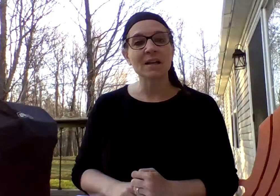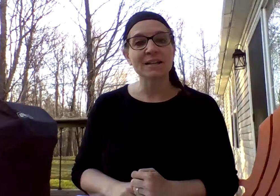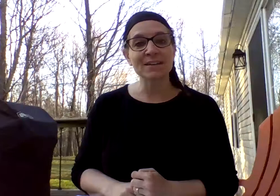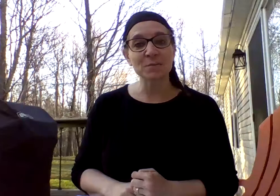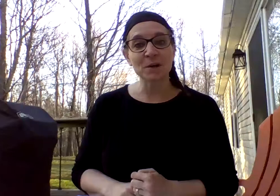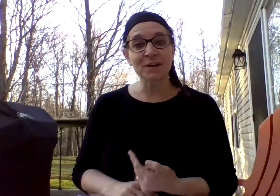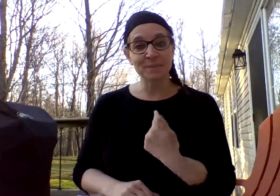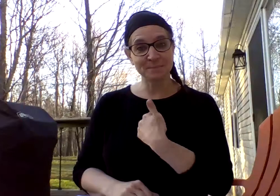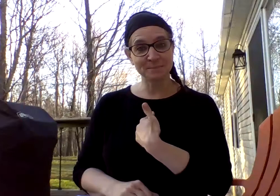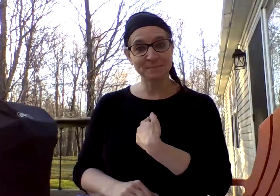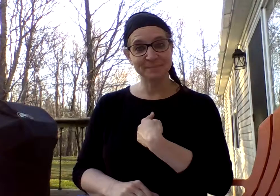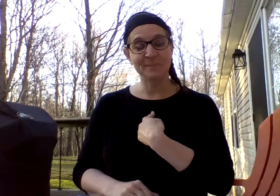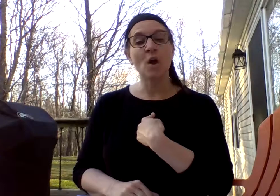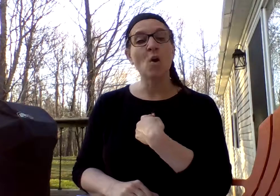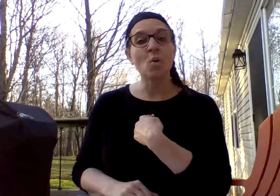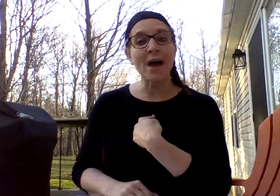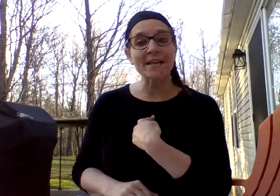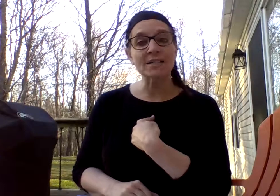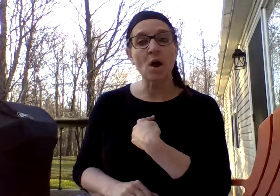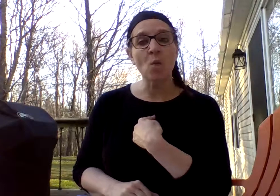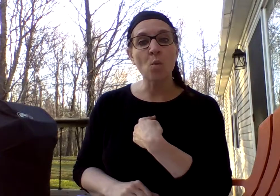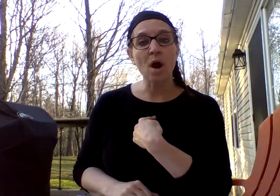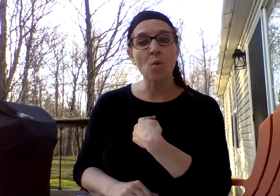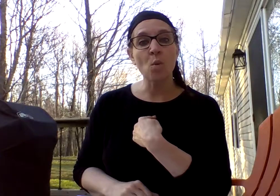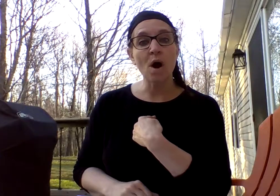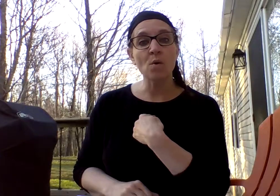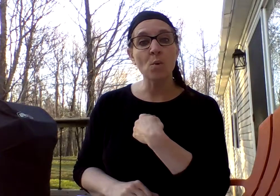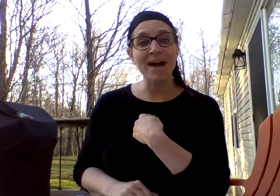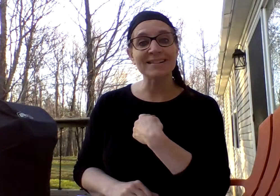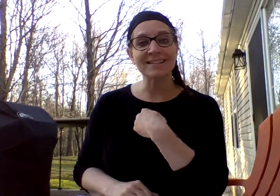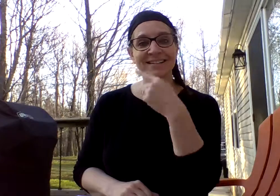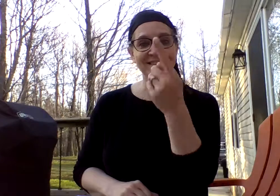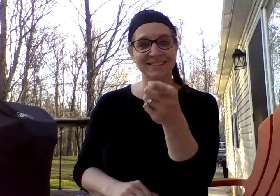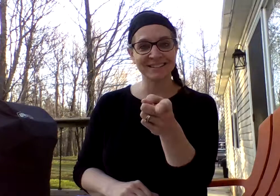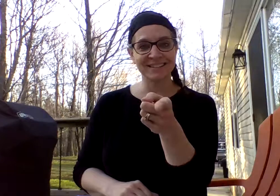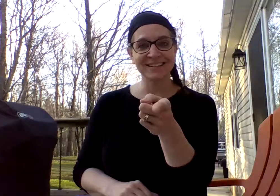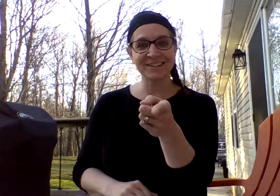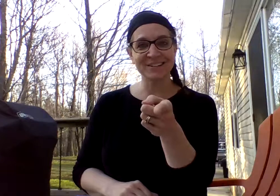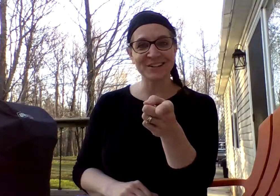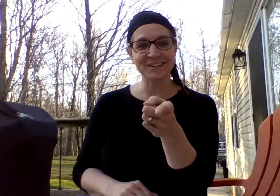Next word. Wet. W, W, Wet. Your turn.